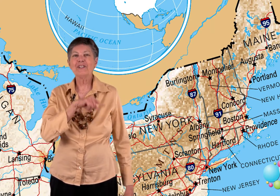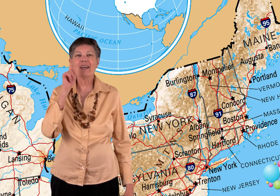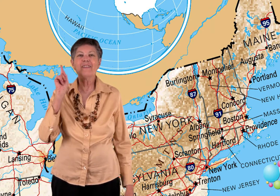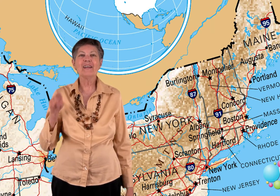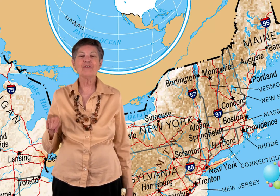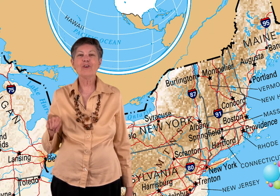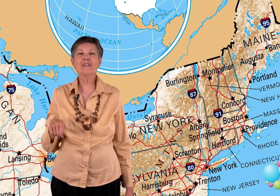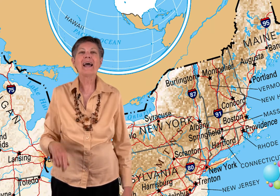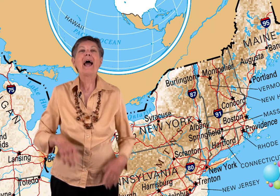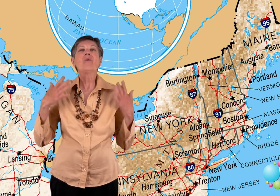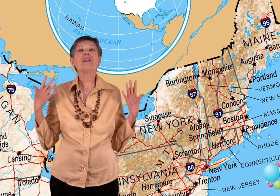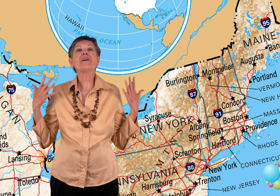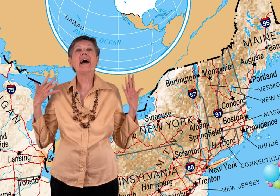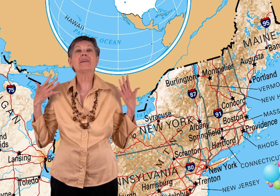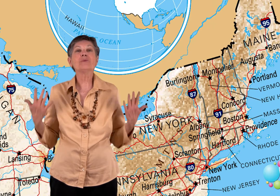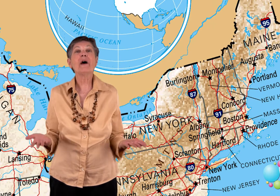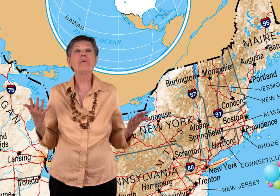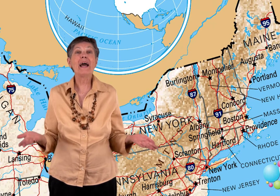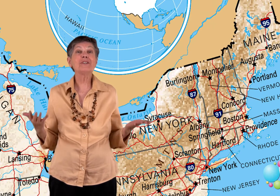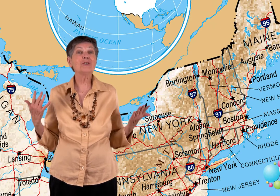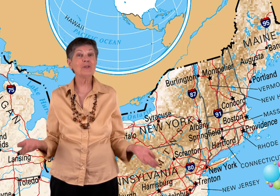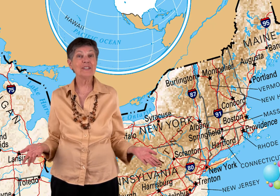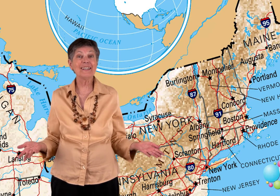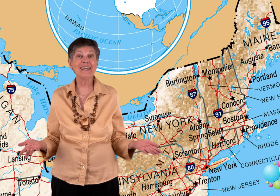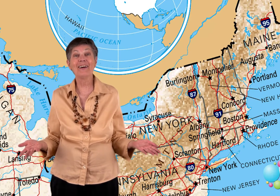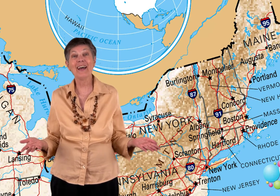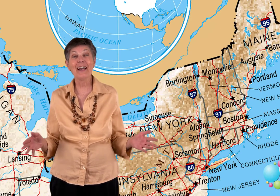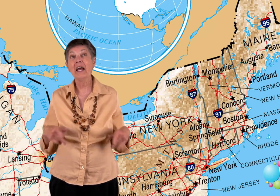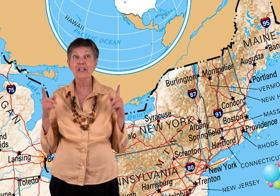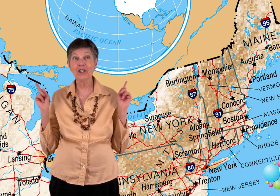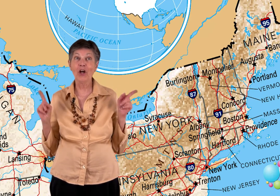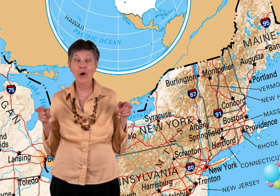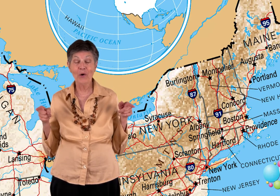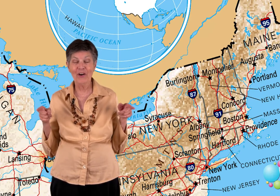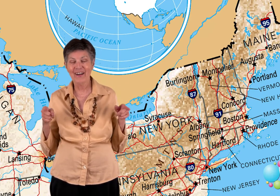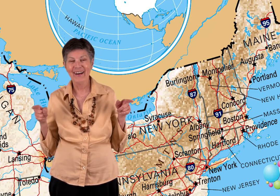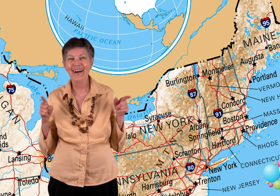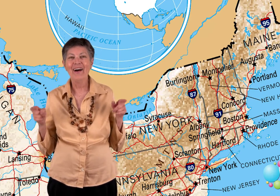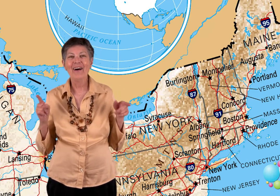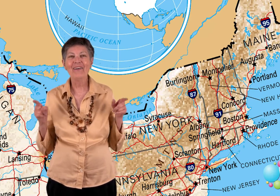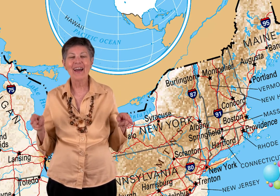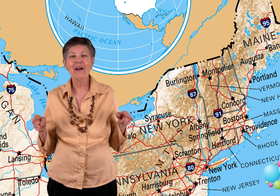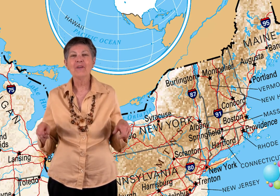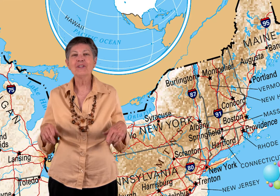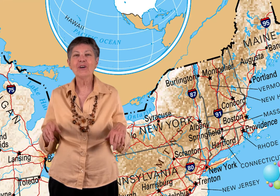in this verse, we learn how to spell Massachusetts, okay? It's a long word, okay? So,